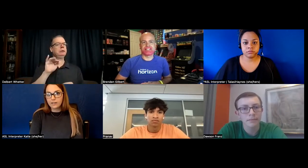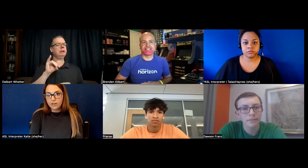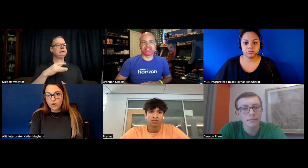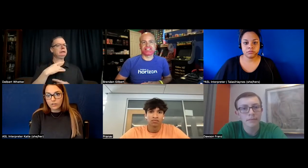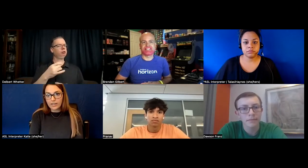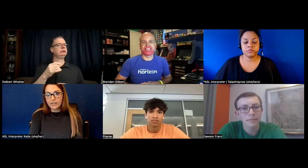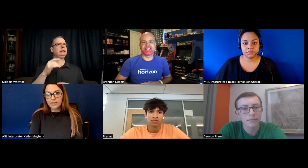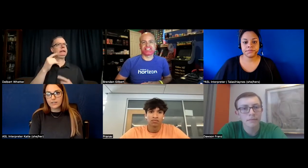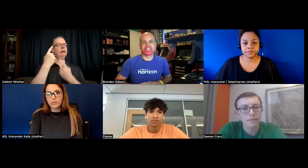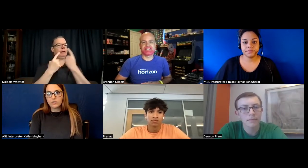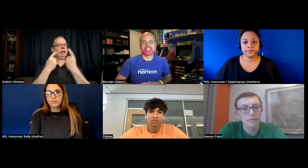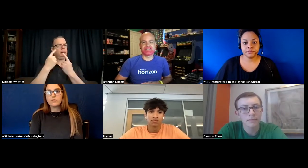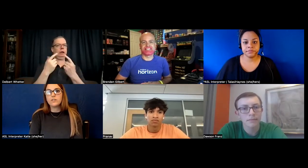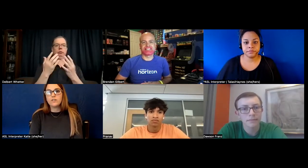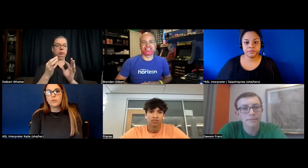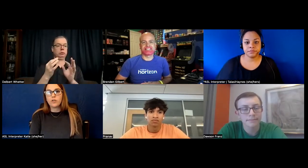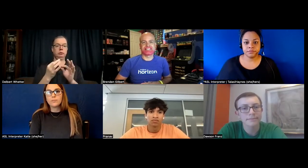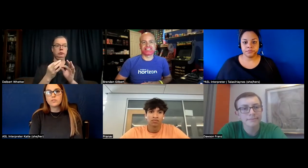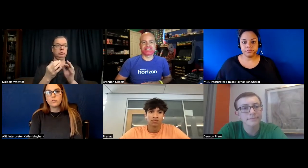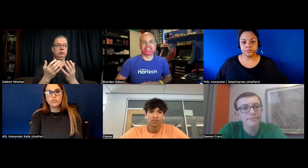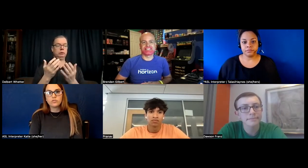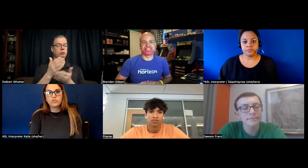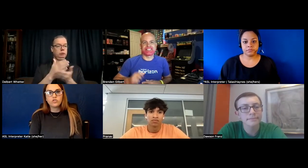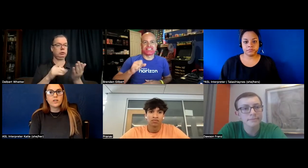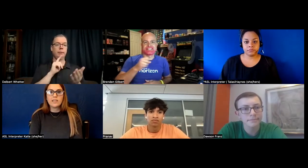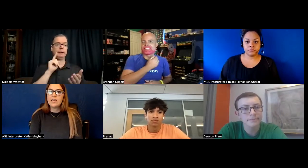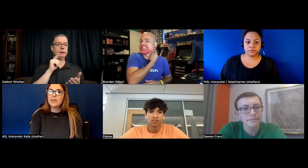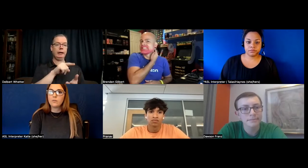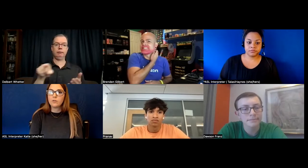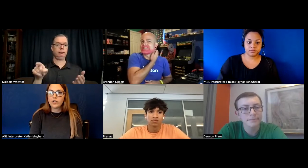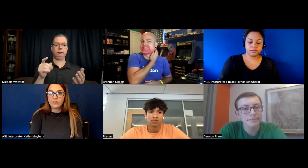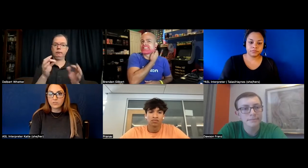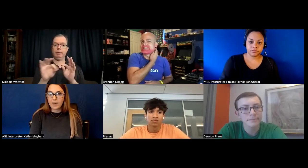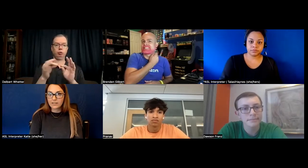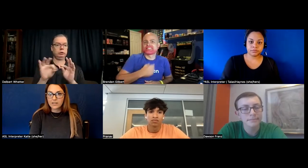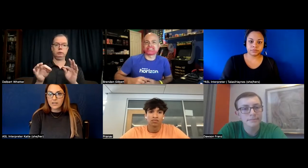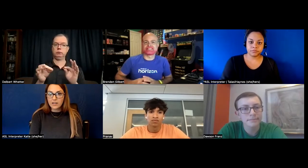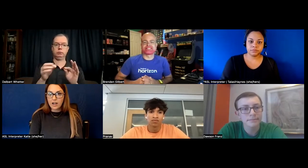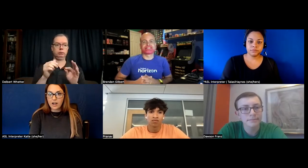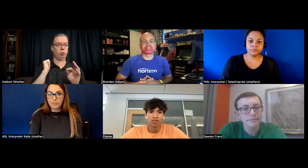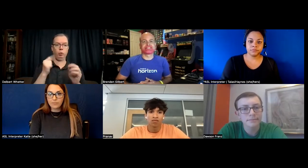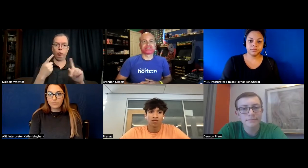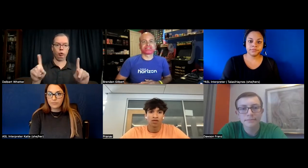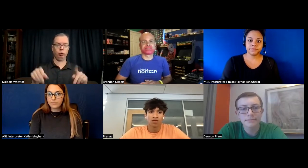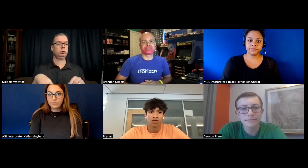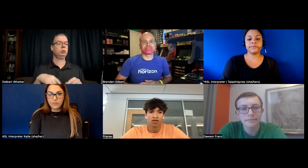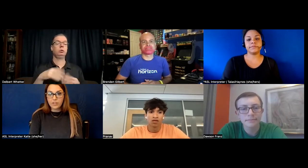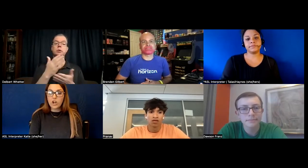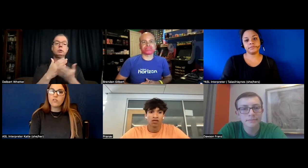overlaid into those types of tv programs so just thinking from a creative aspect um you know